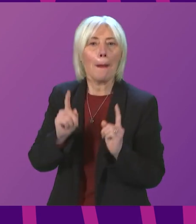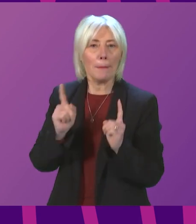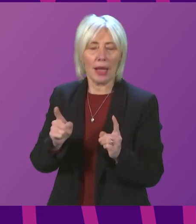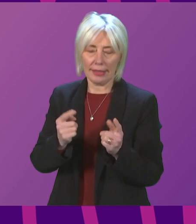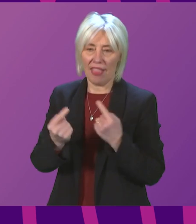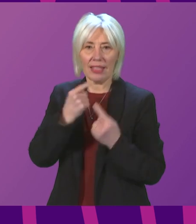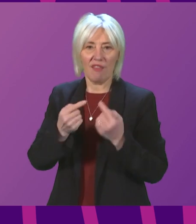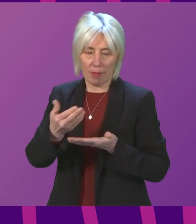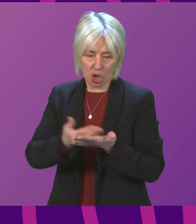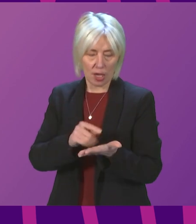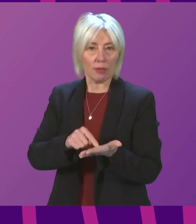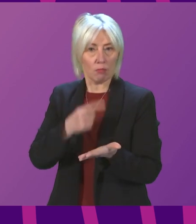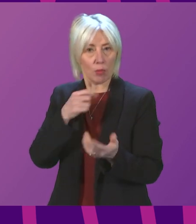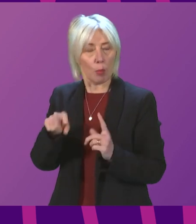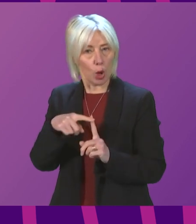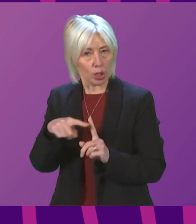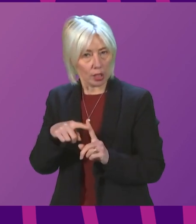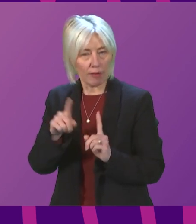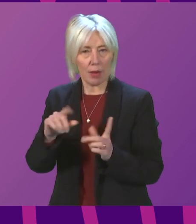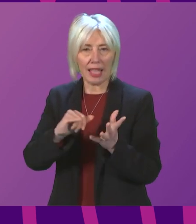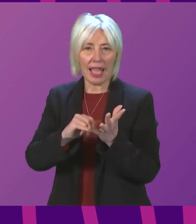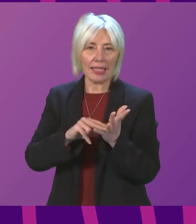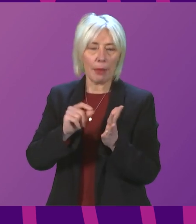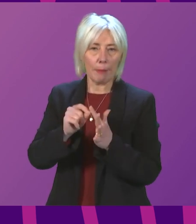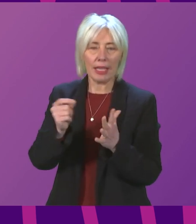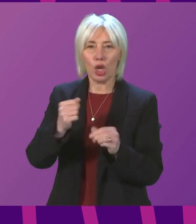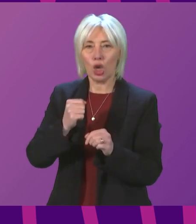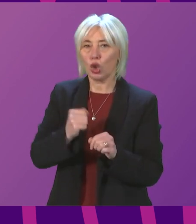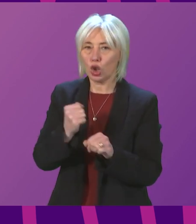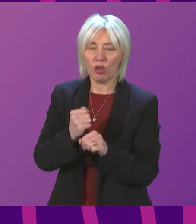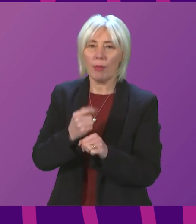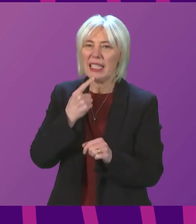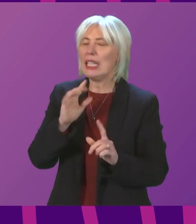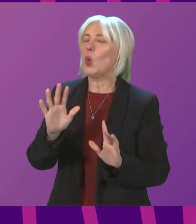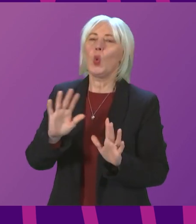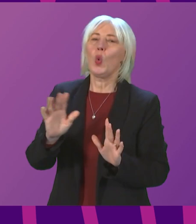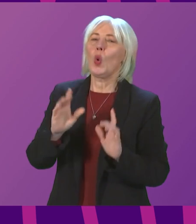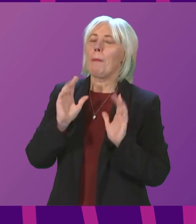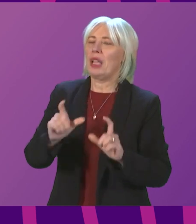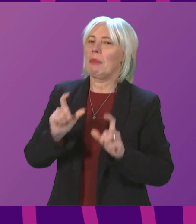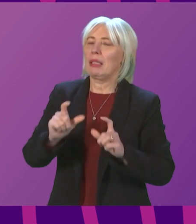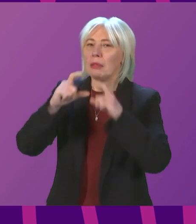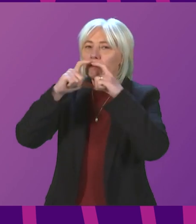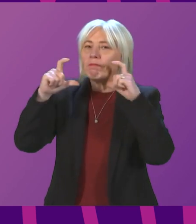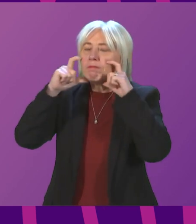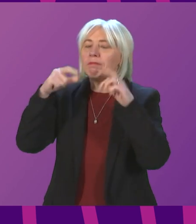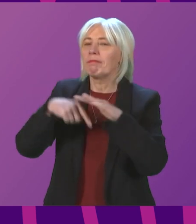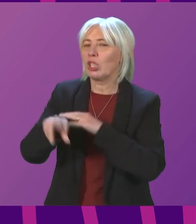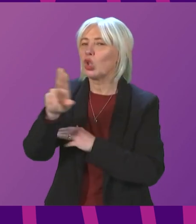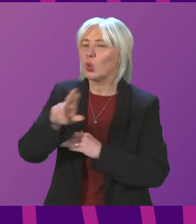data is very positive, the SNP Scottish Government are still insisting on the use of face masks in schools.